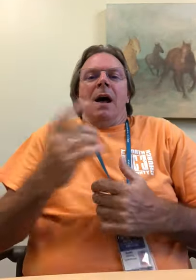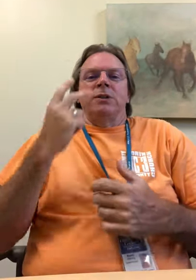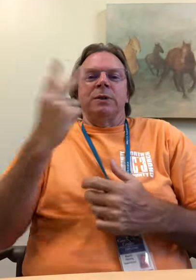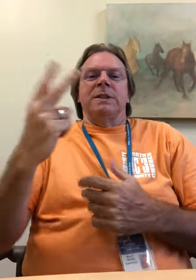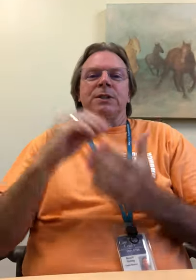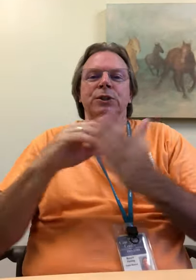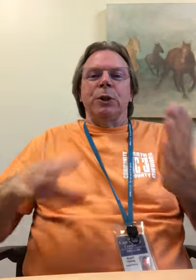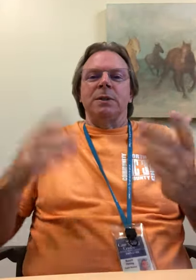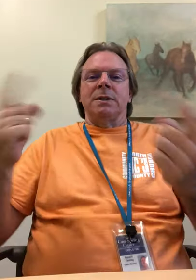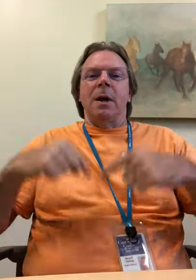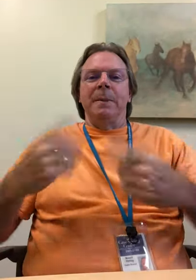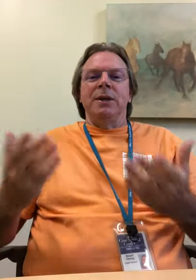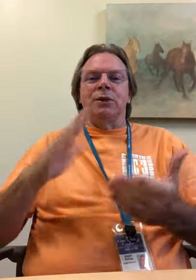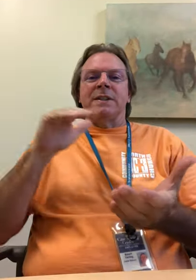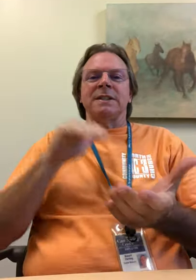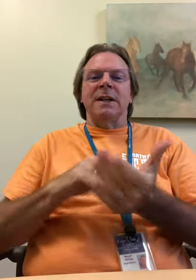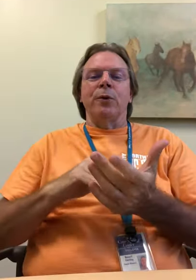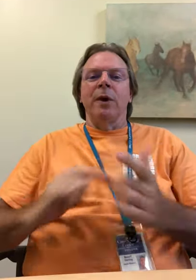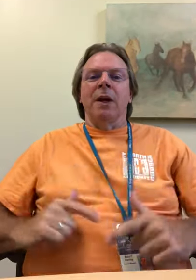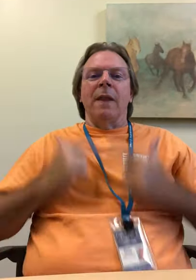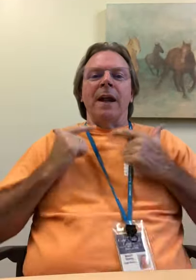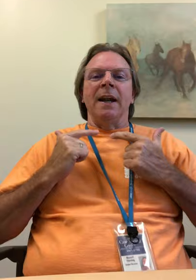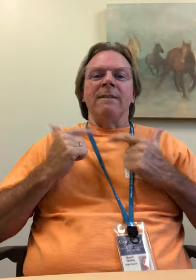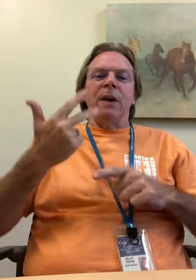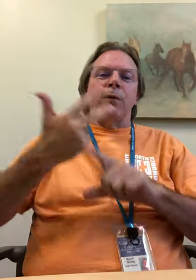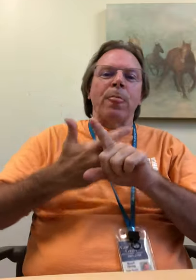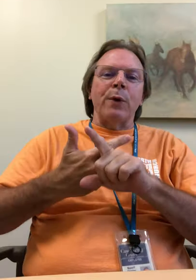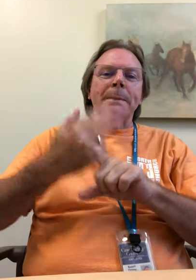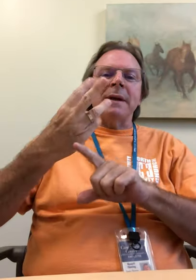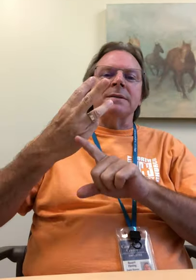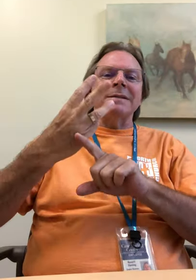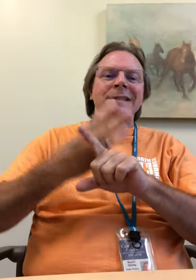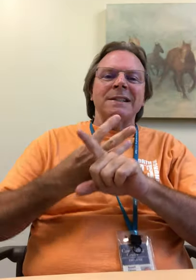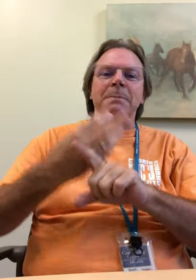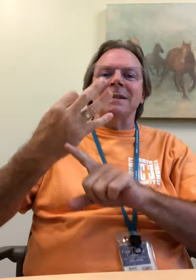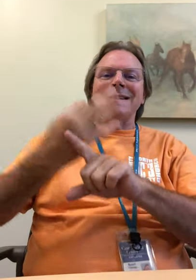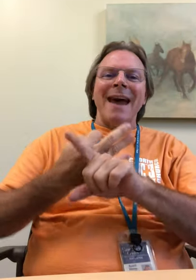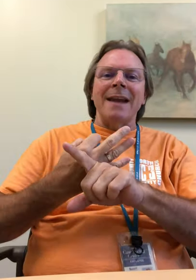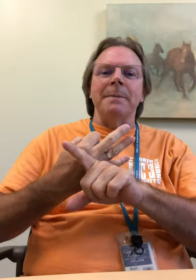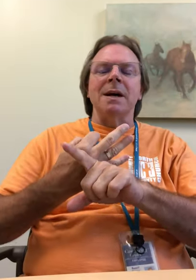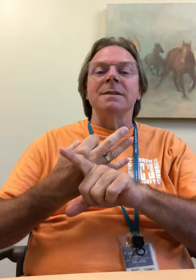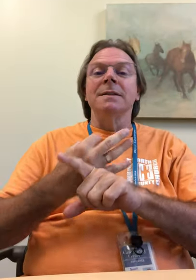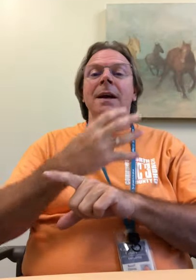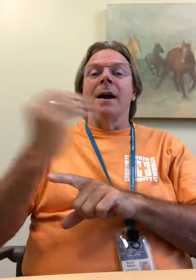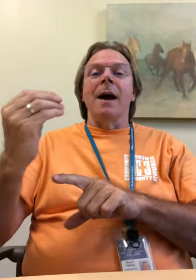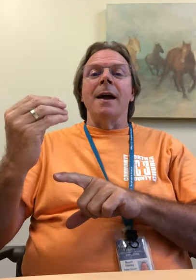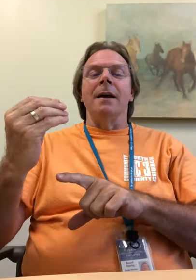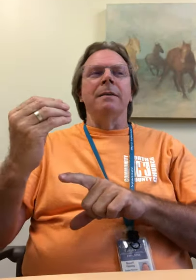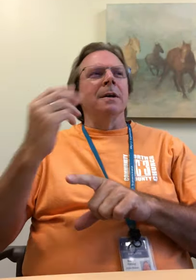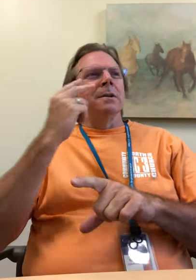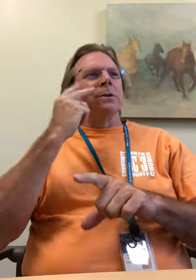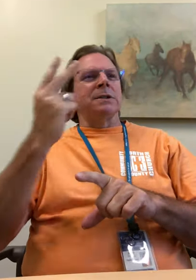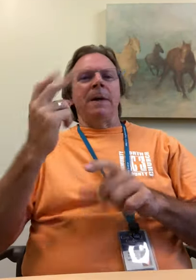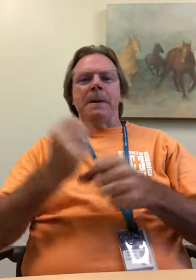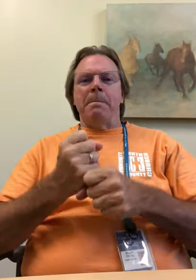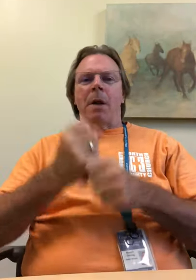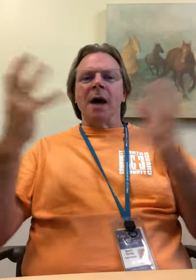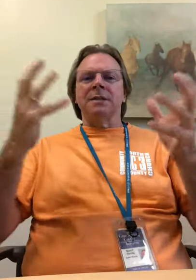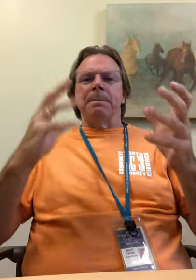like to see students come here to the Center and they live here for three months, six months, nine months and to see them blossom